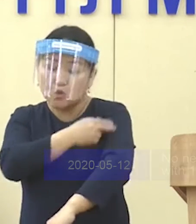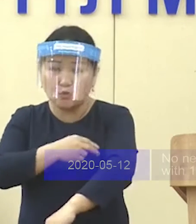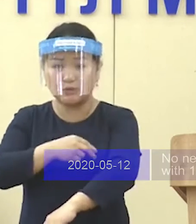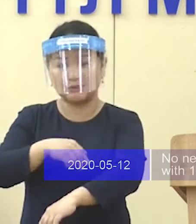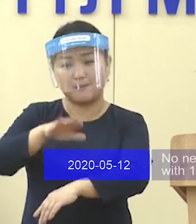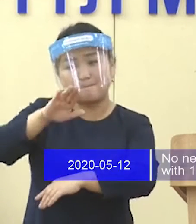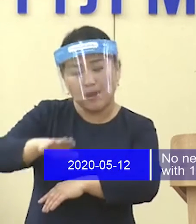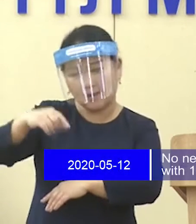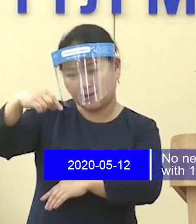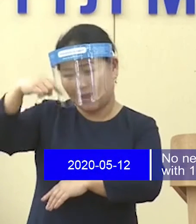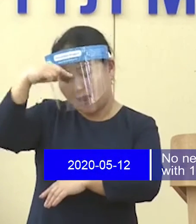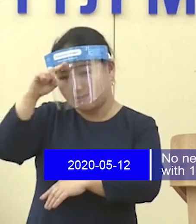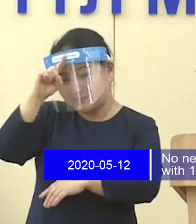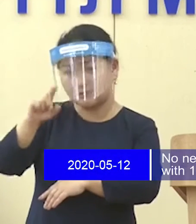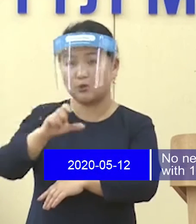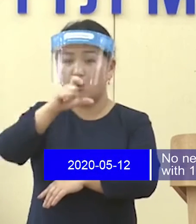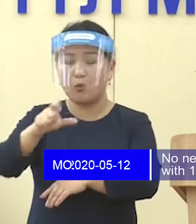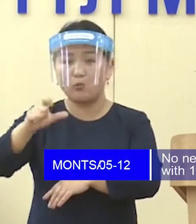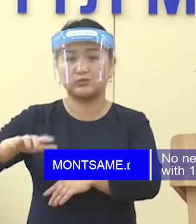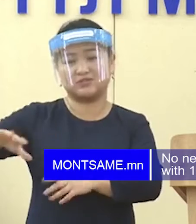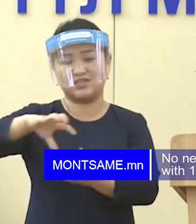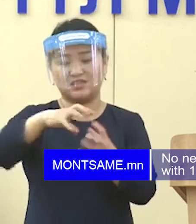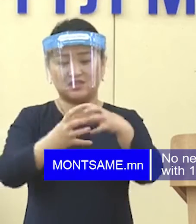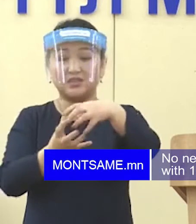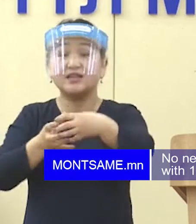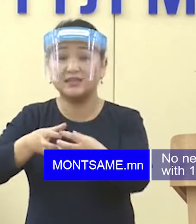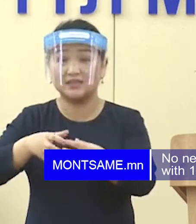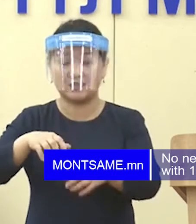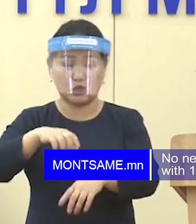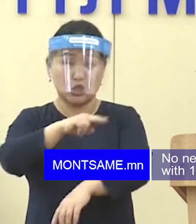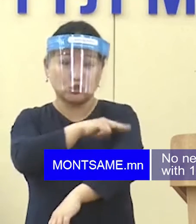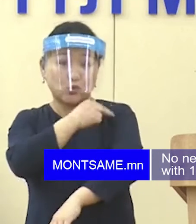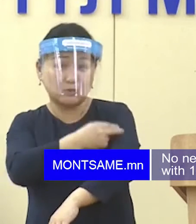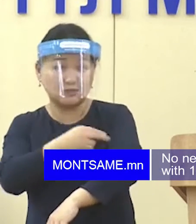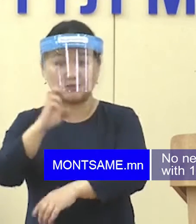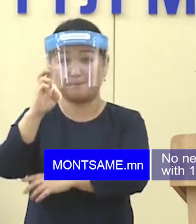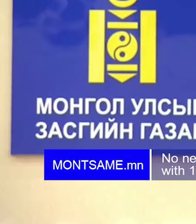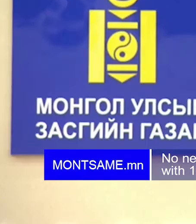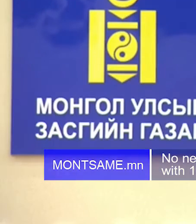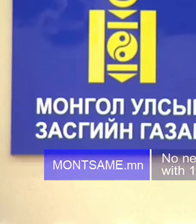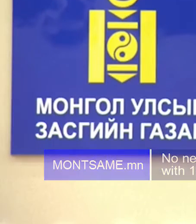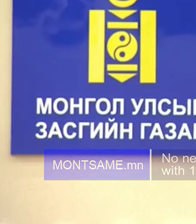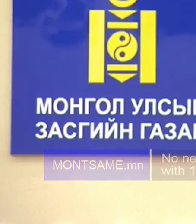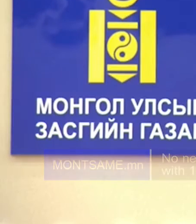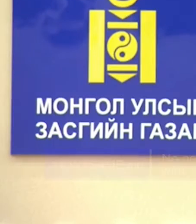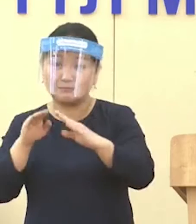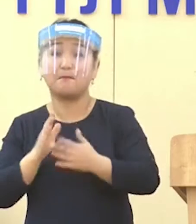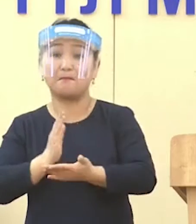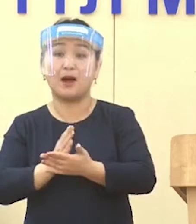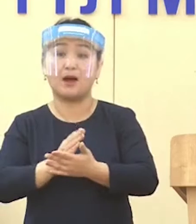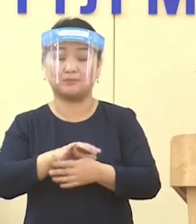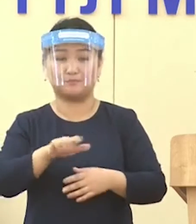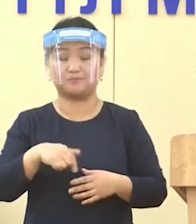Center for communicable diseases and two more patients are likely to recover sometime soon as of today